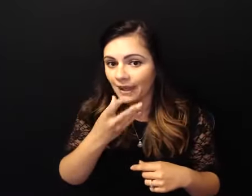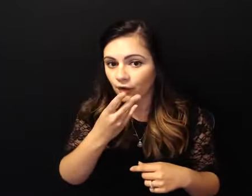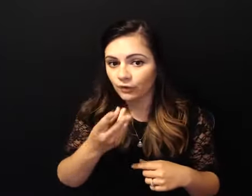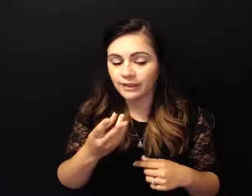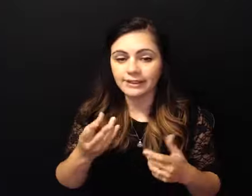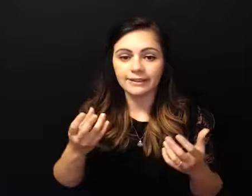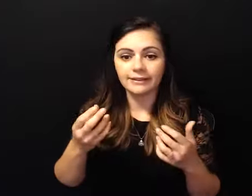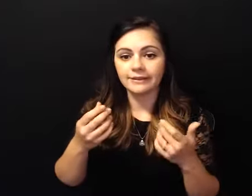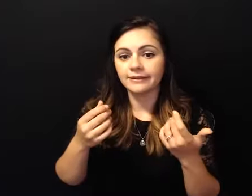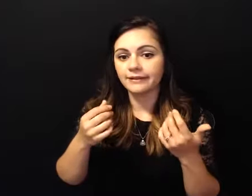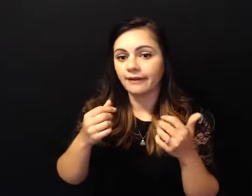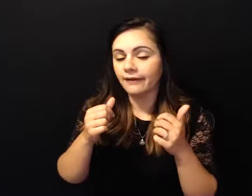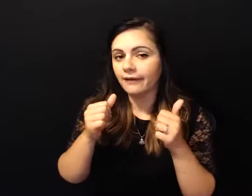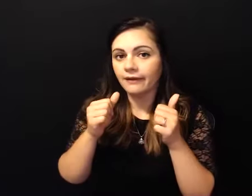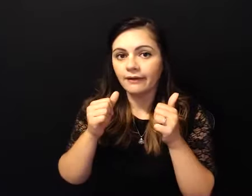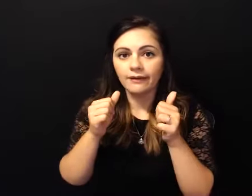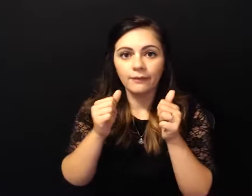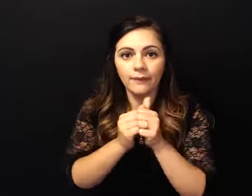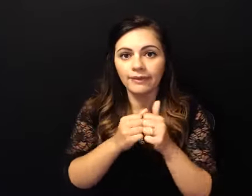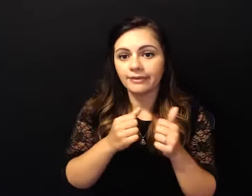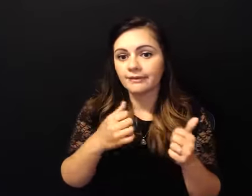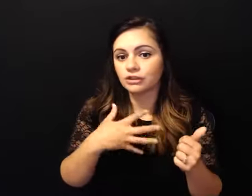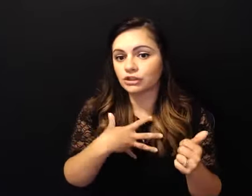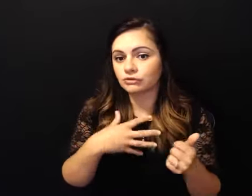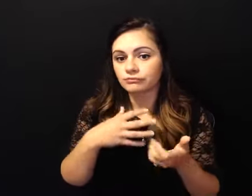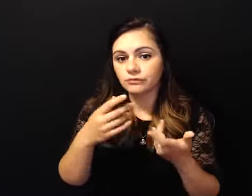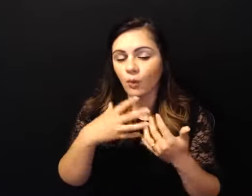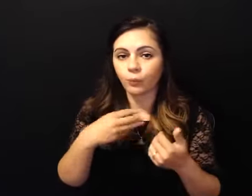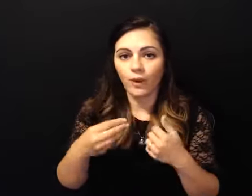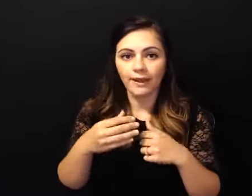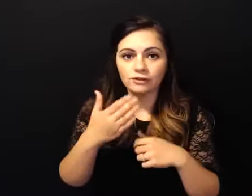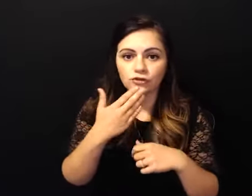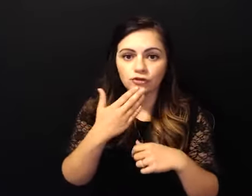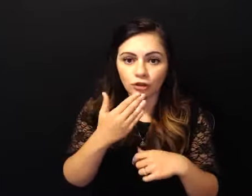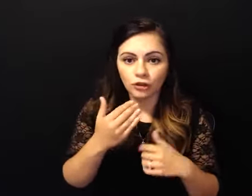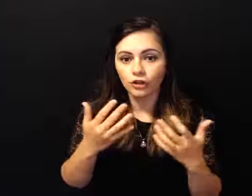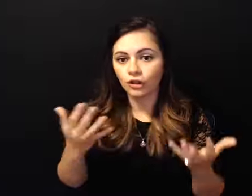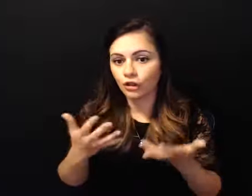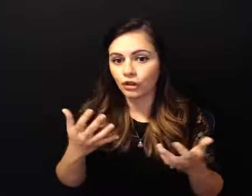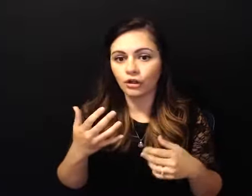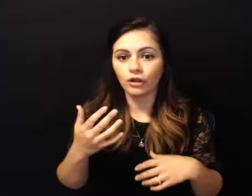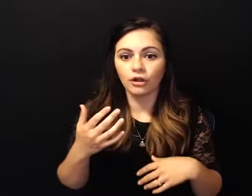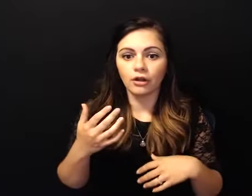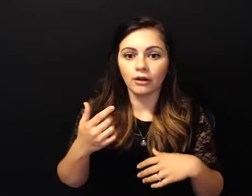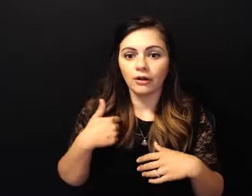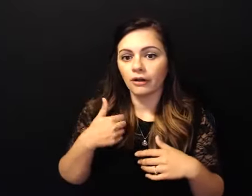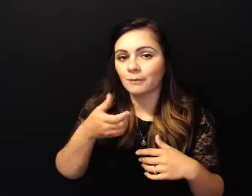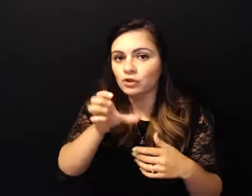you do something that is chocolate with brown sugar and chocolate chips you're going to have something different than what i have so if you want what i have you'll do what i do